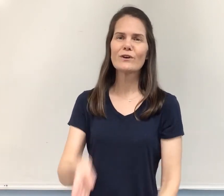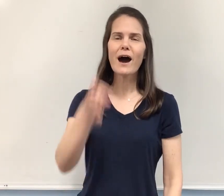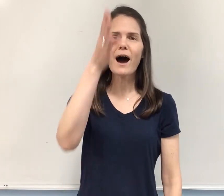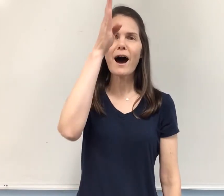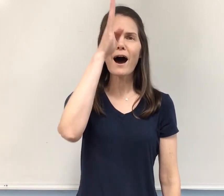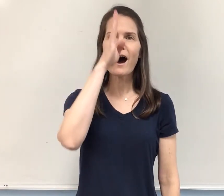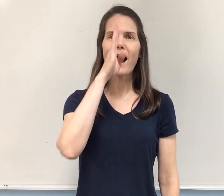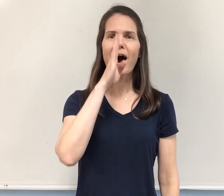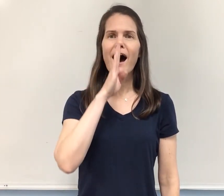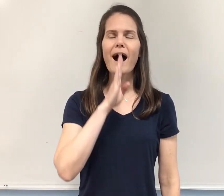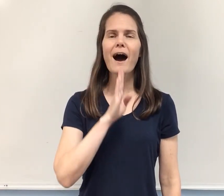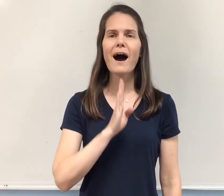God.